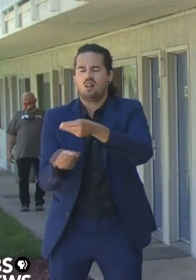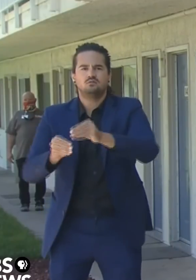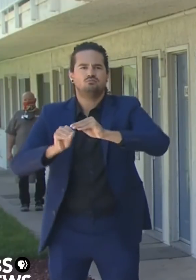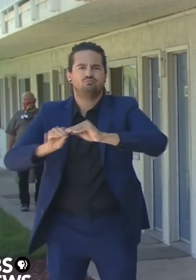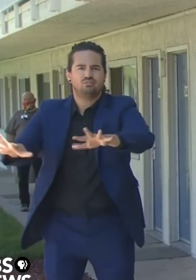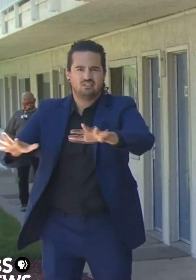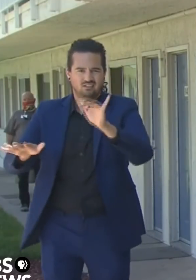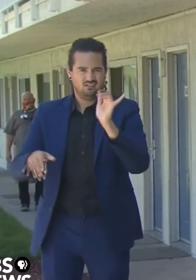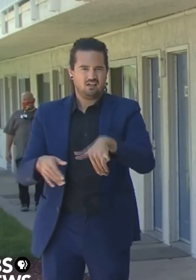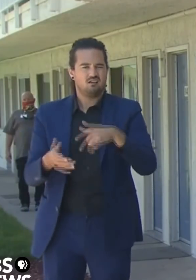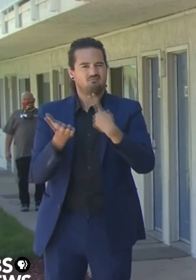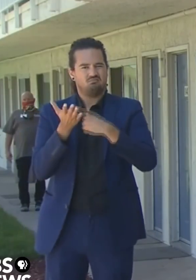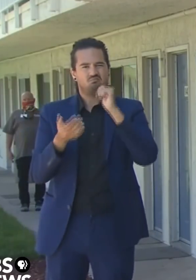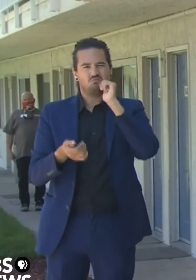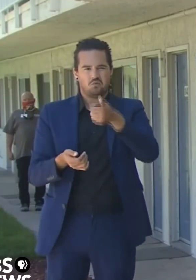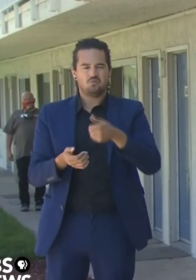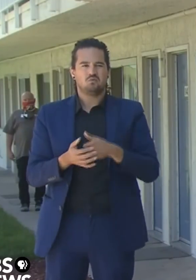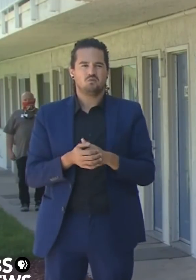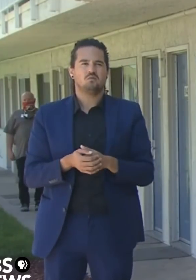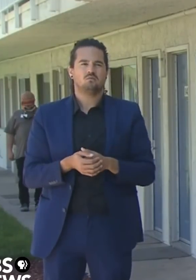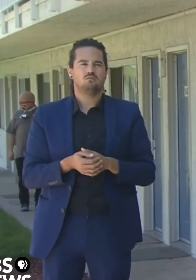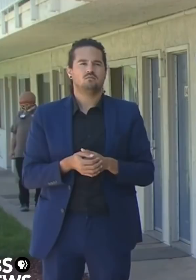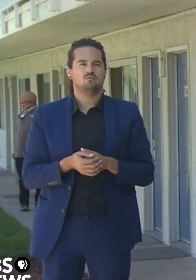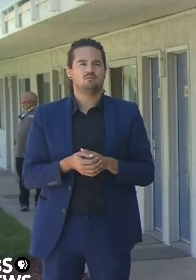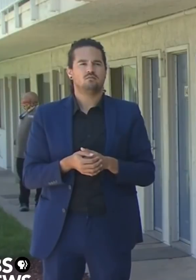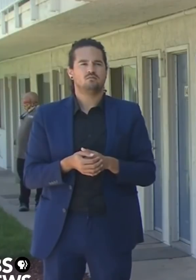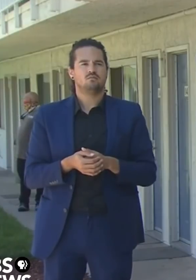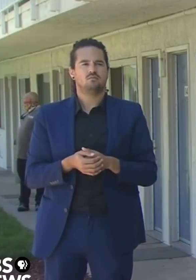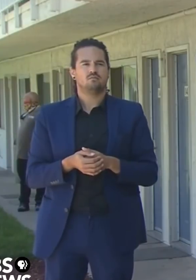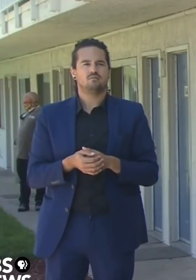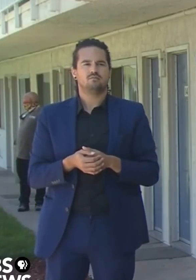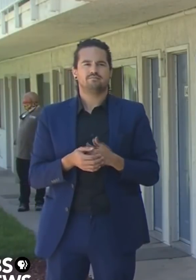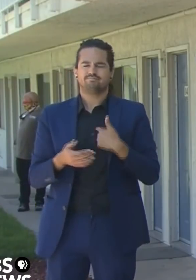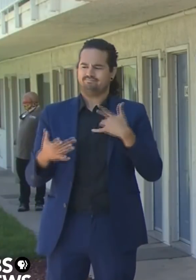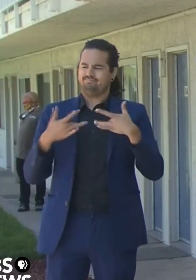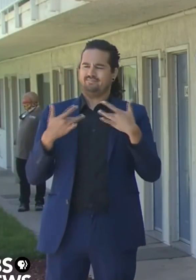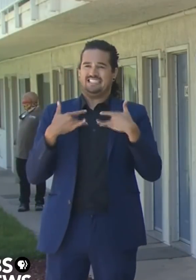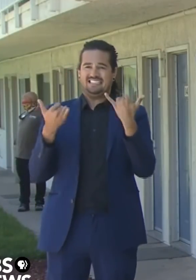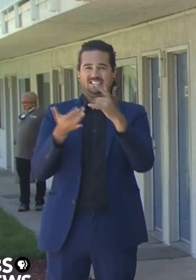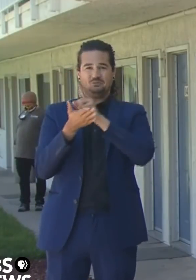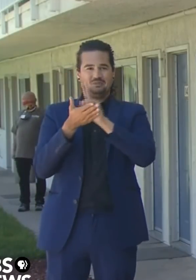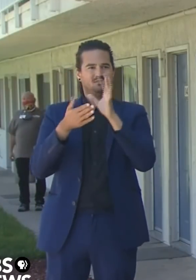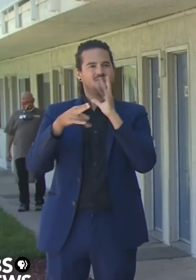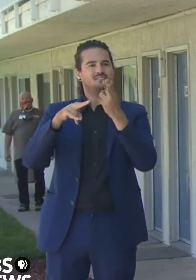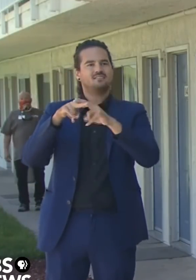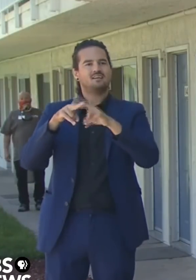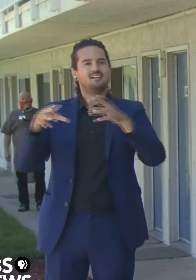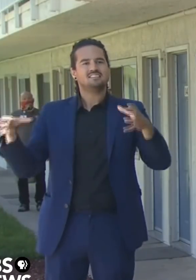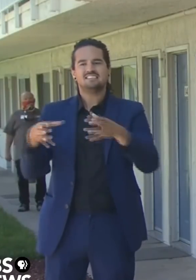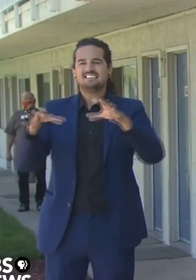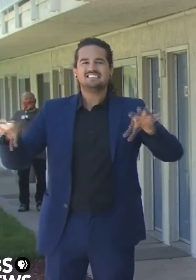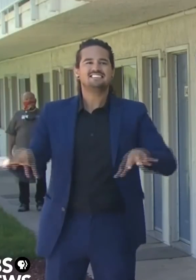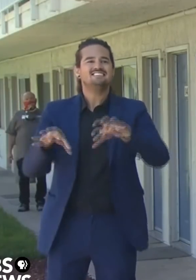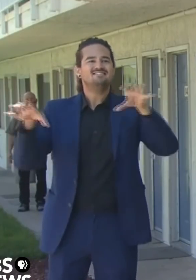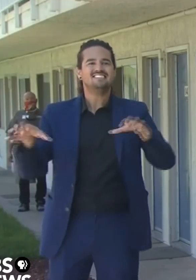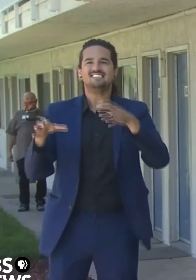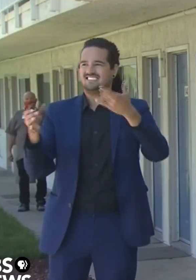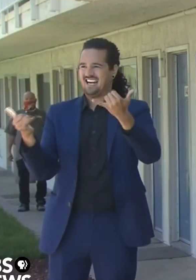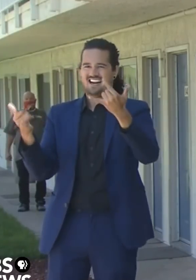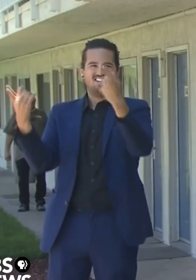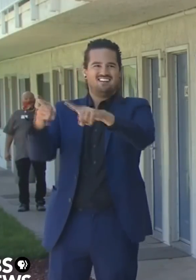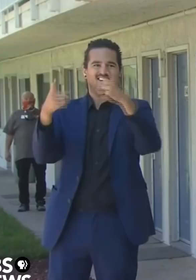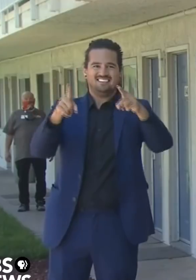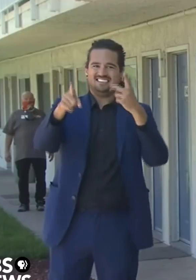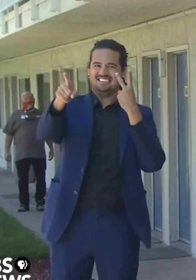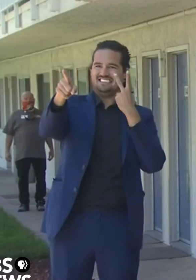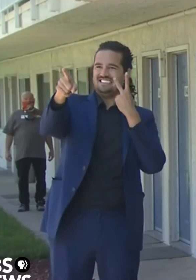with activities coming up this weekend. Look, there are a lot of activities around here, which is good. And I'm grateful for the energy and the